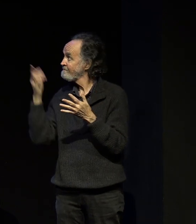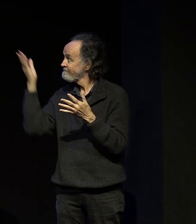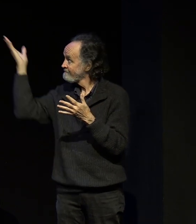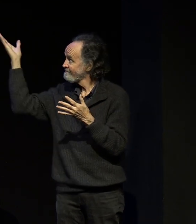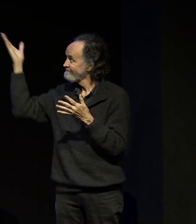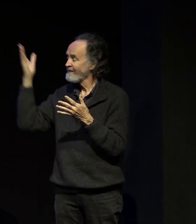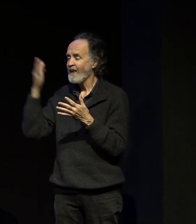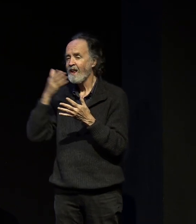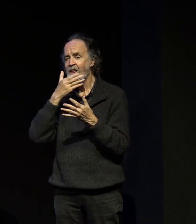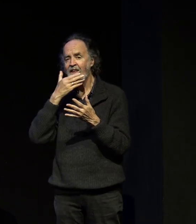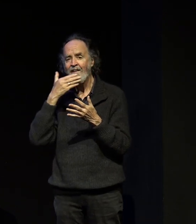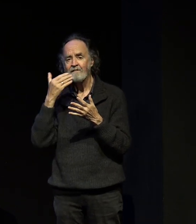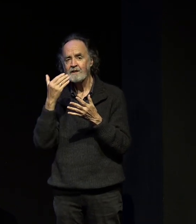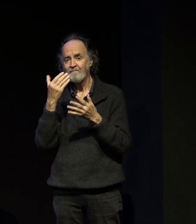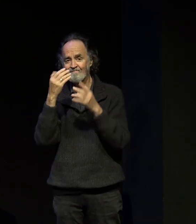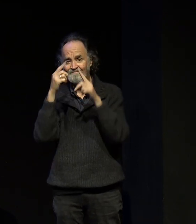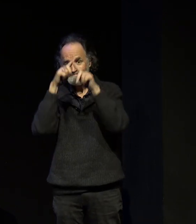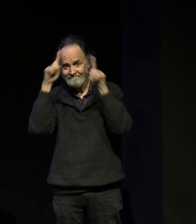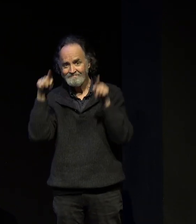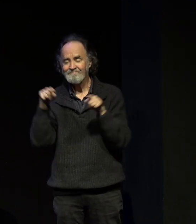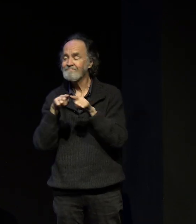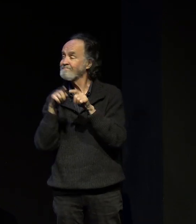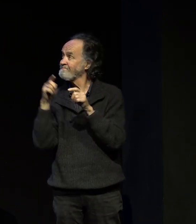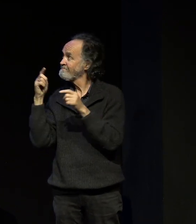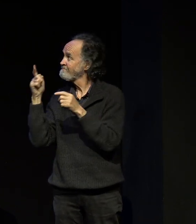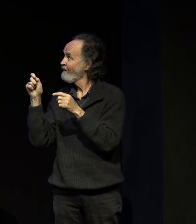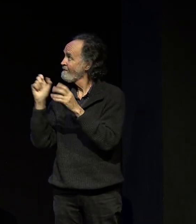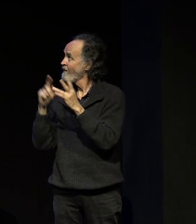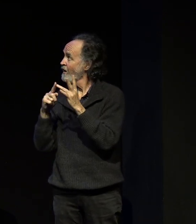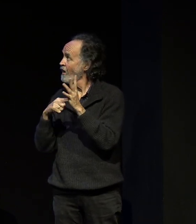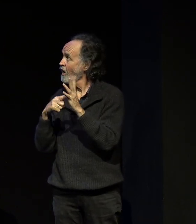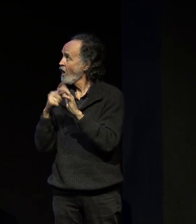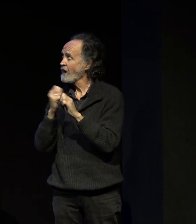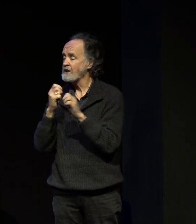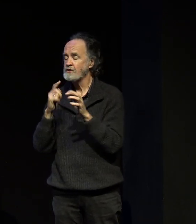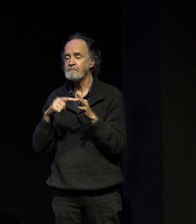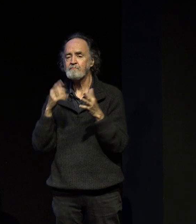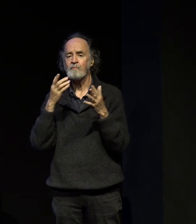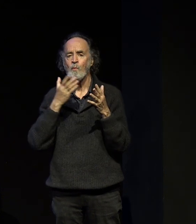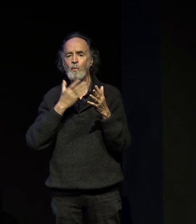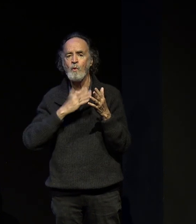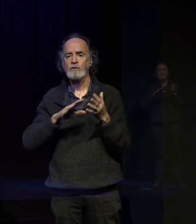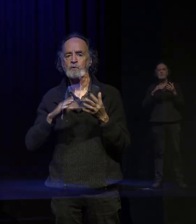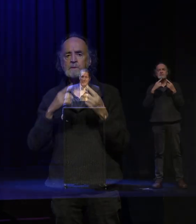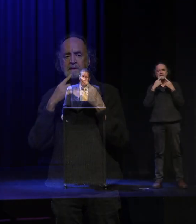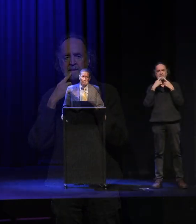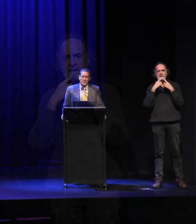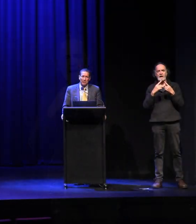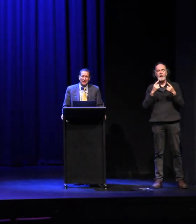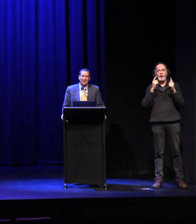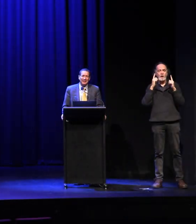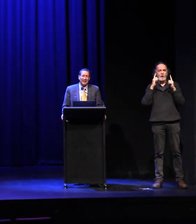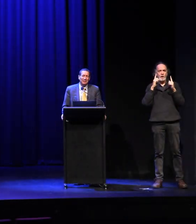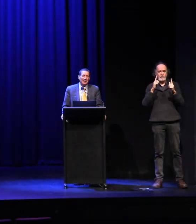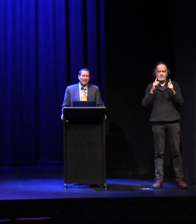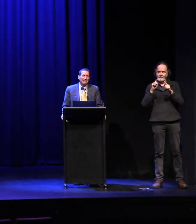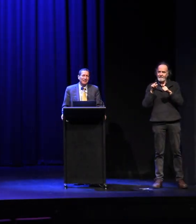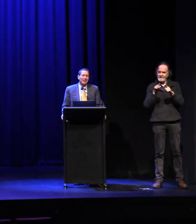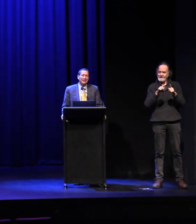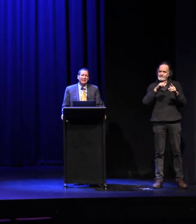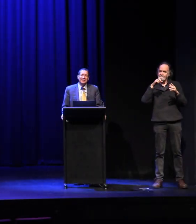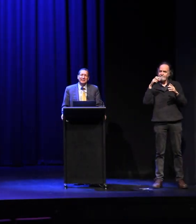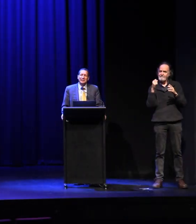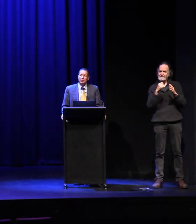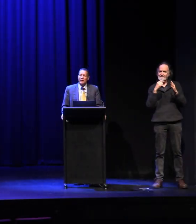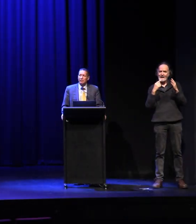us and I want to say that there are a lot of things that have to happen between now and the end